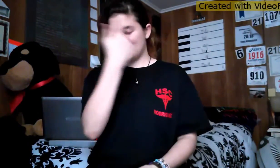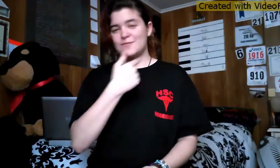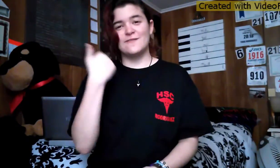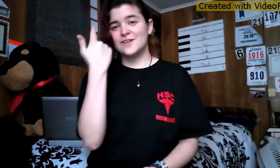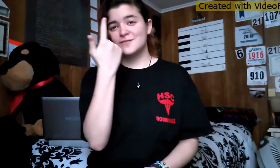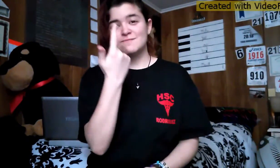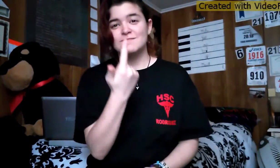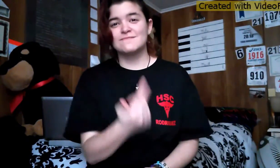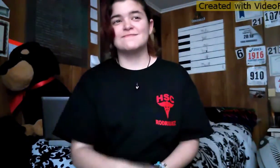face